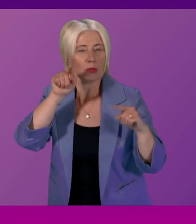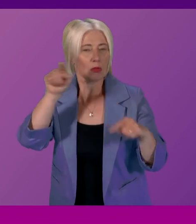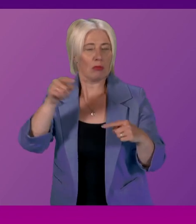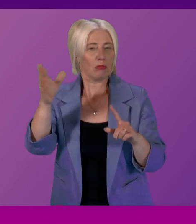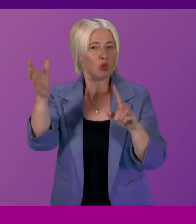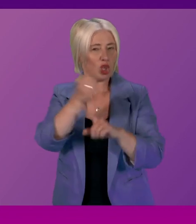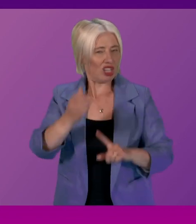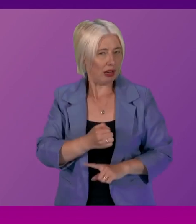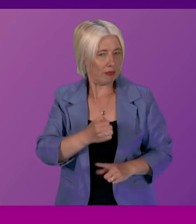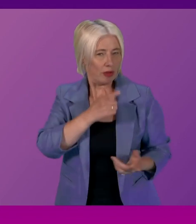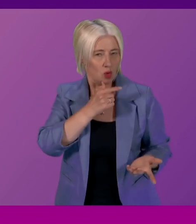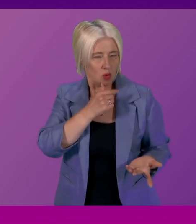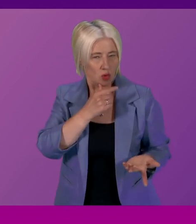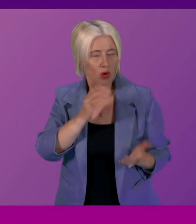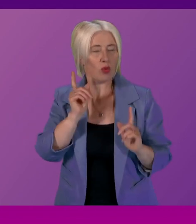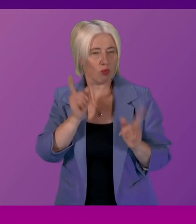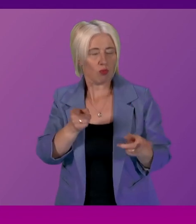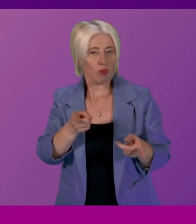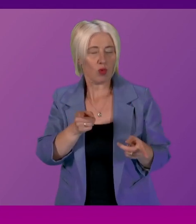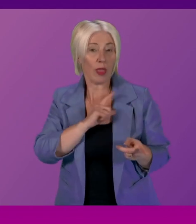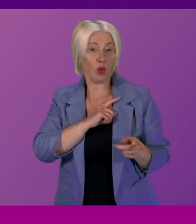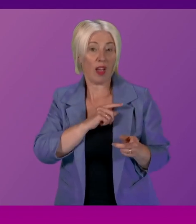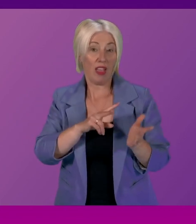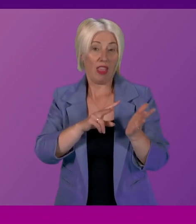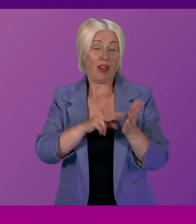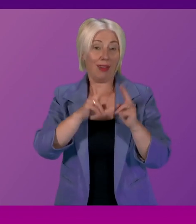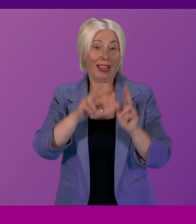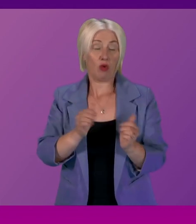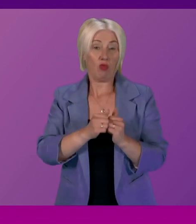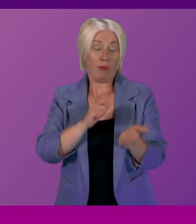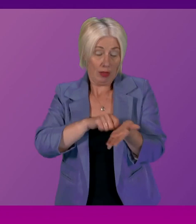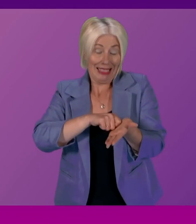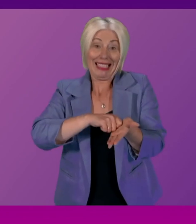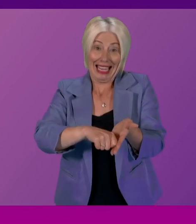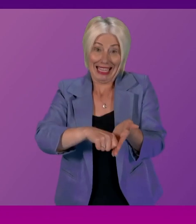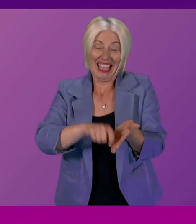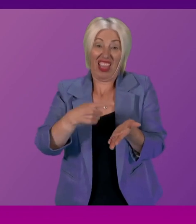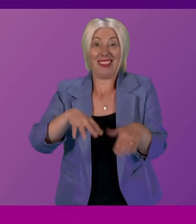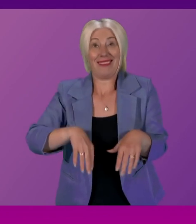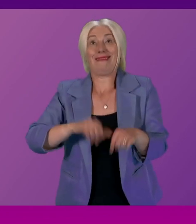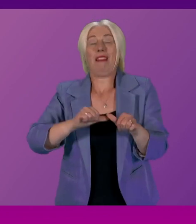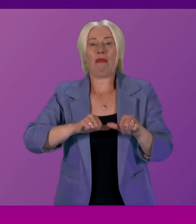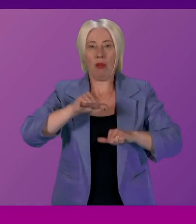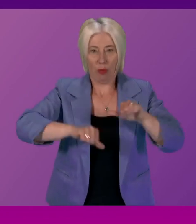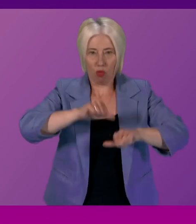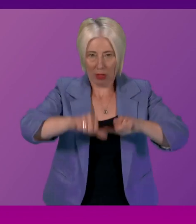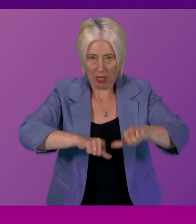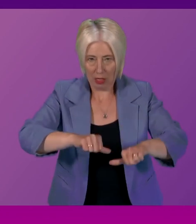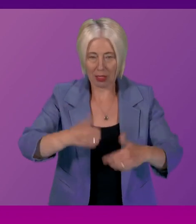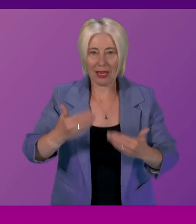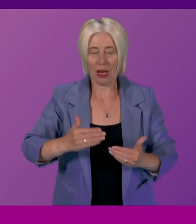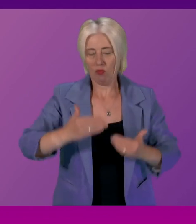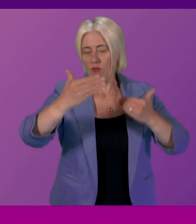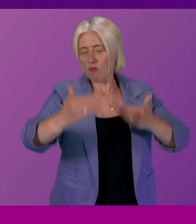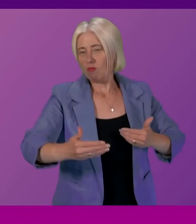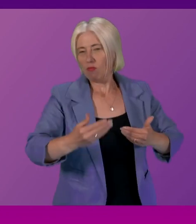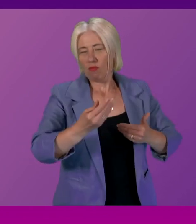outcomes. And that's why, having signed the Verity House Agreement, that is the very beginning of the process there will now be a period of quite